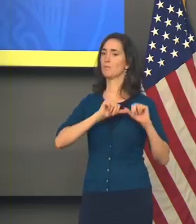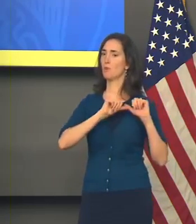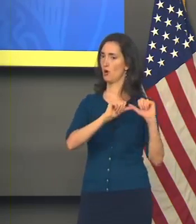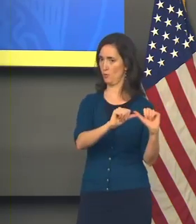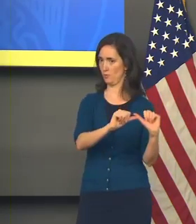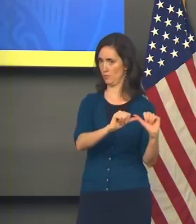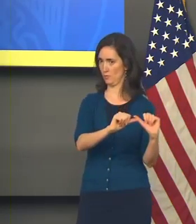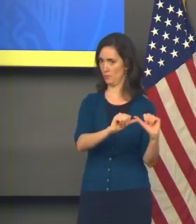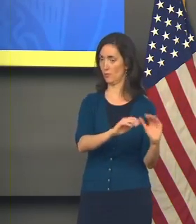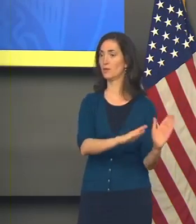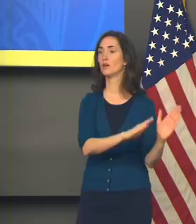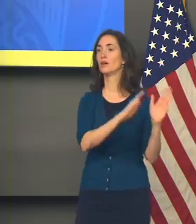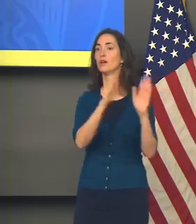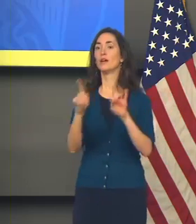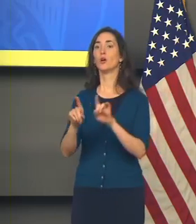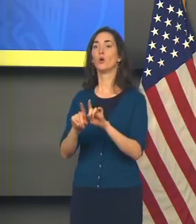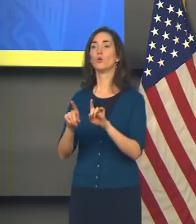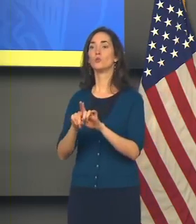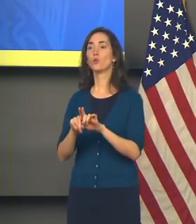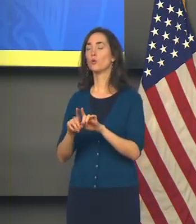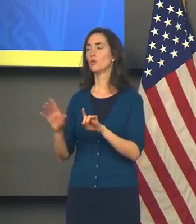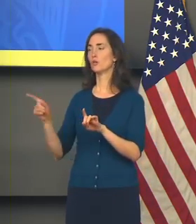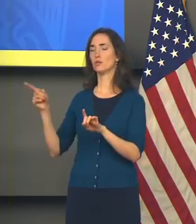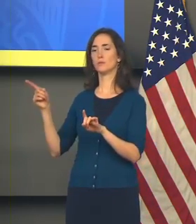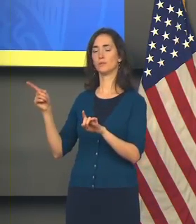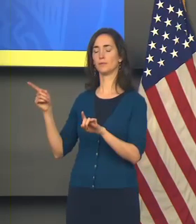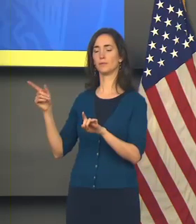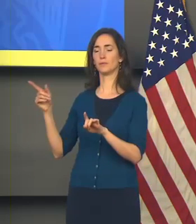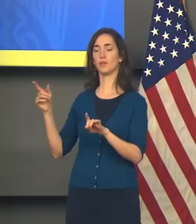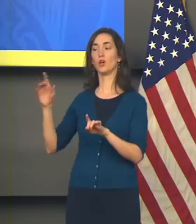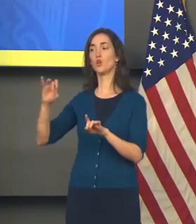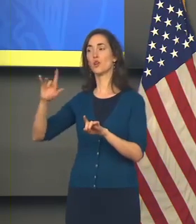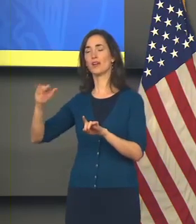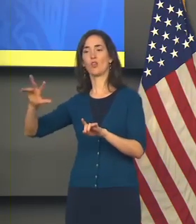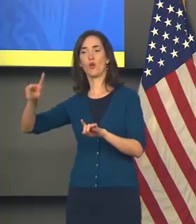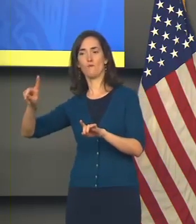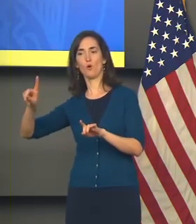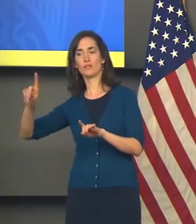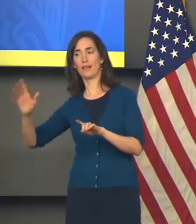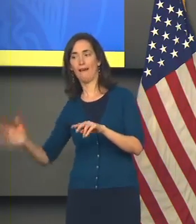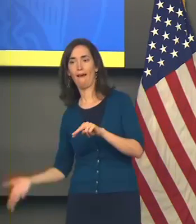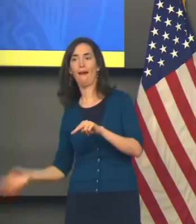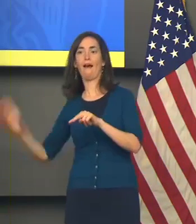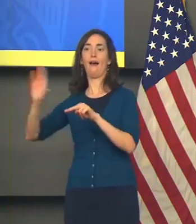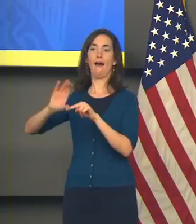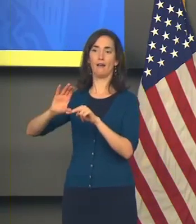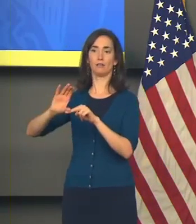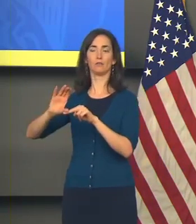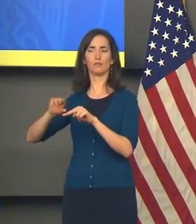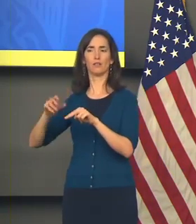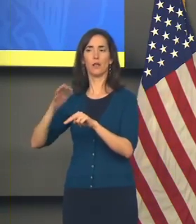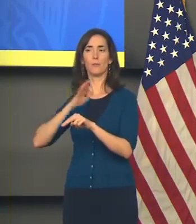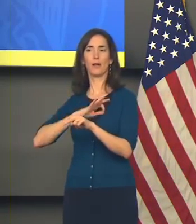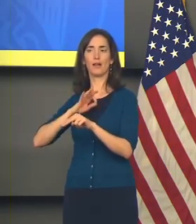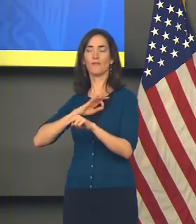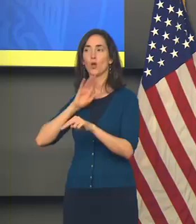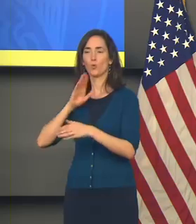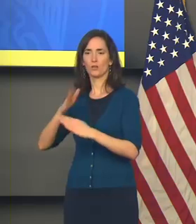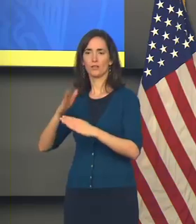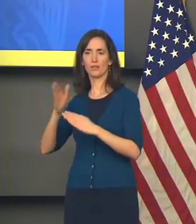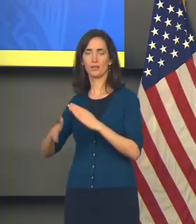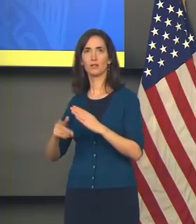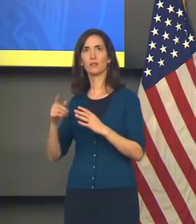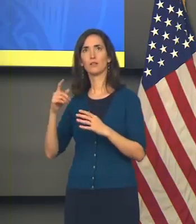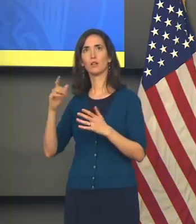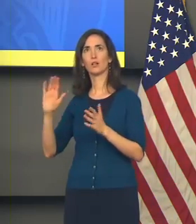the elimination of the enhanced benefit by July 31st, which is, I think, four weeks, five